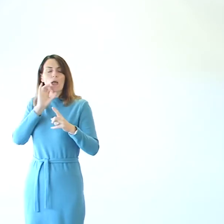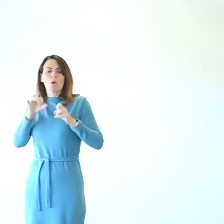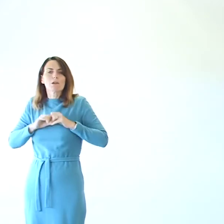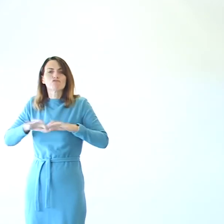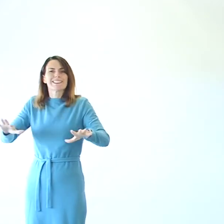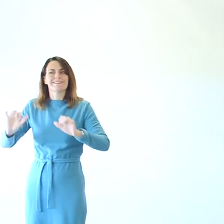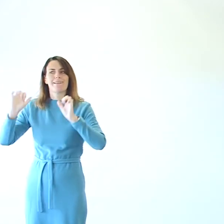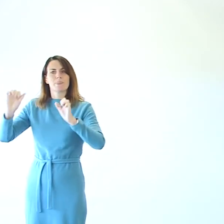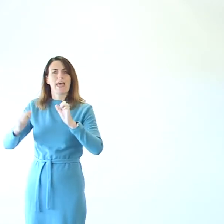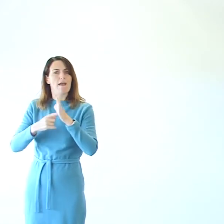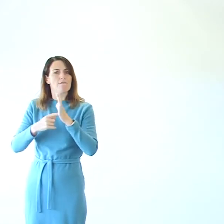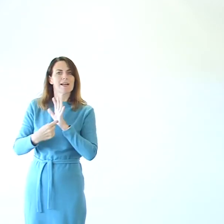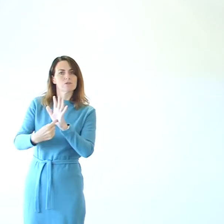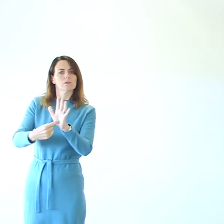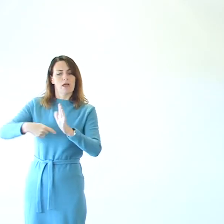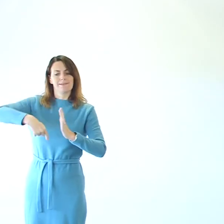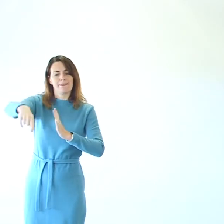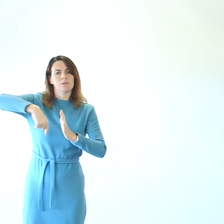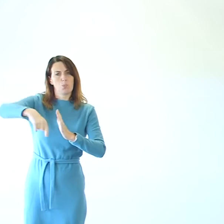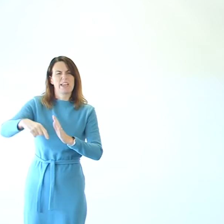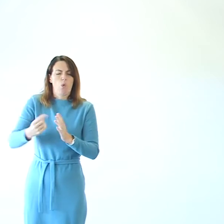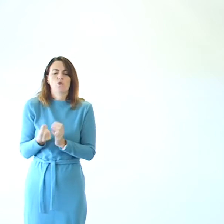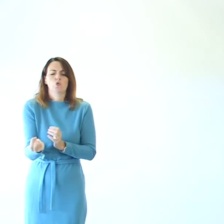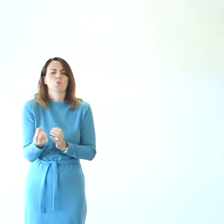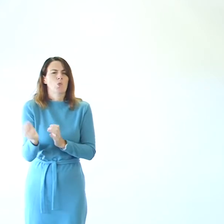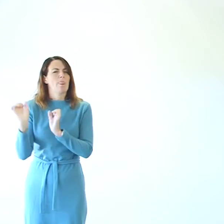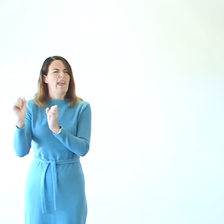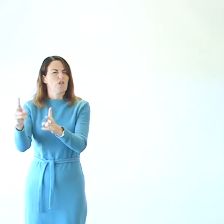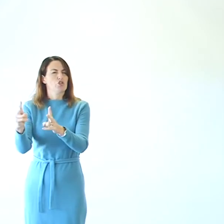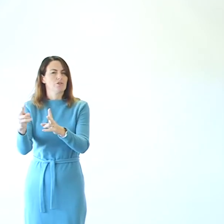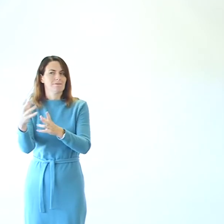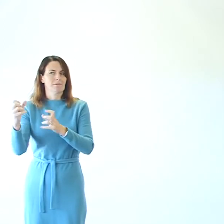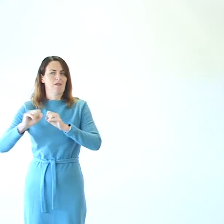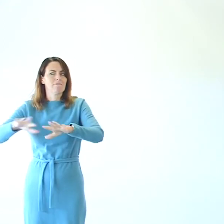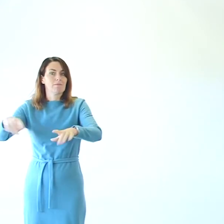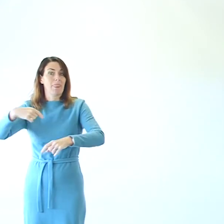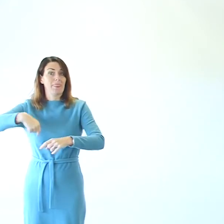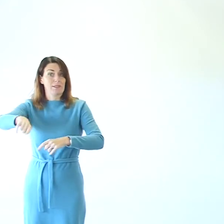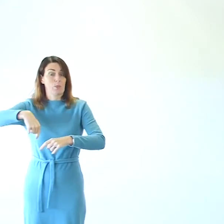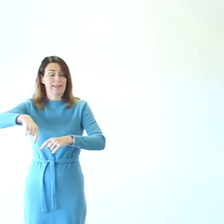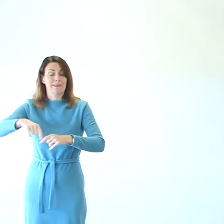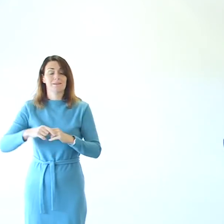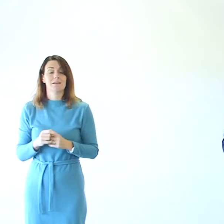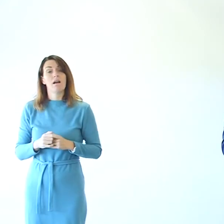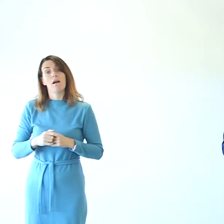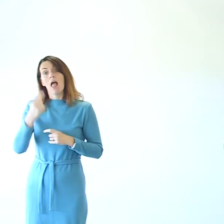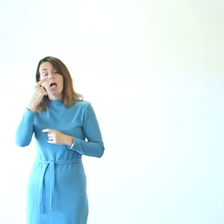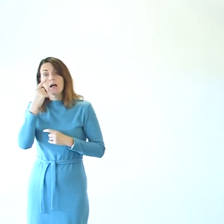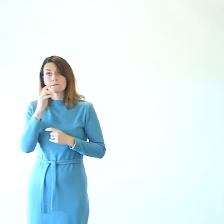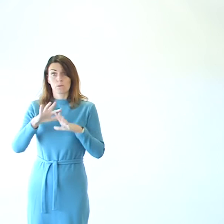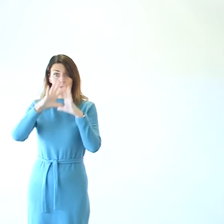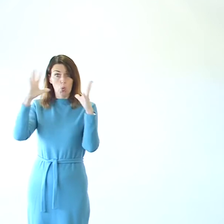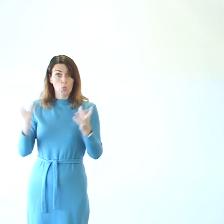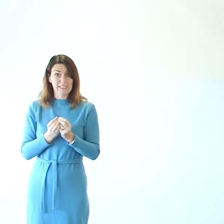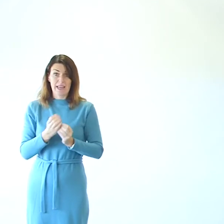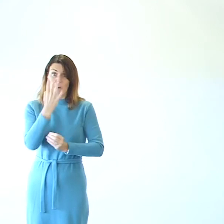vital signs reports this week or other versions of reports. So, if you look at the other 46